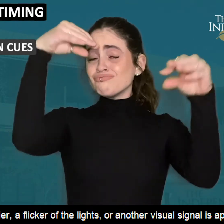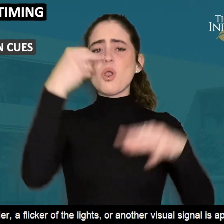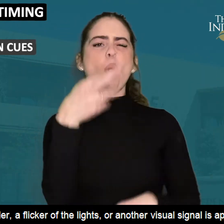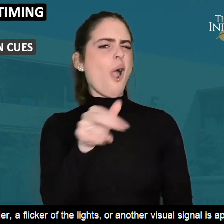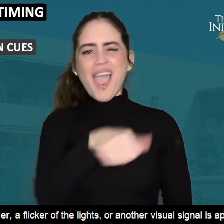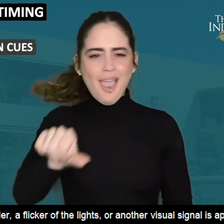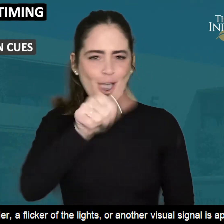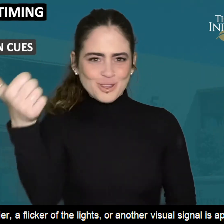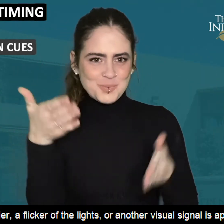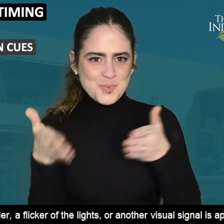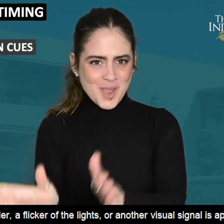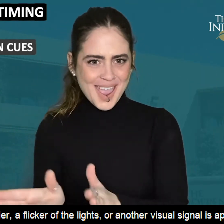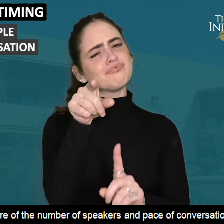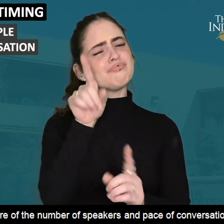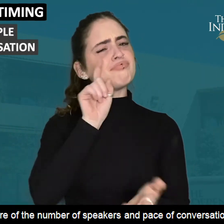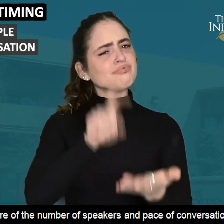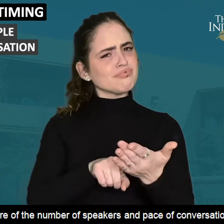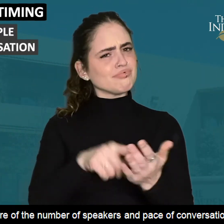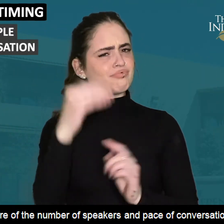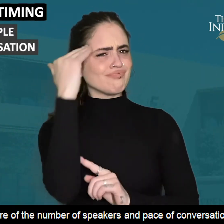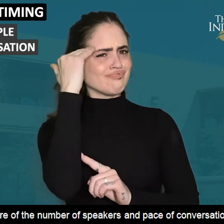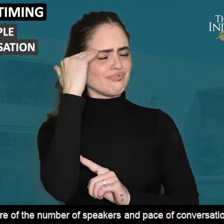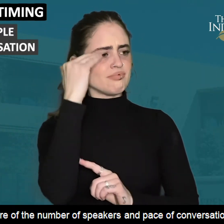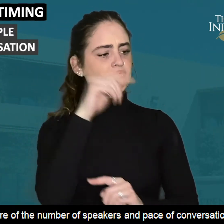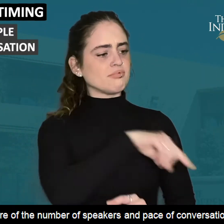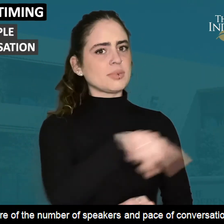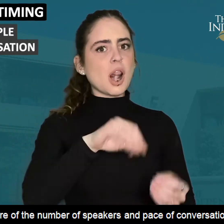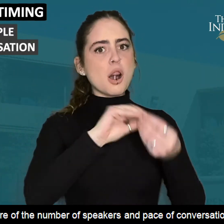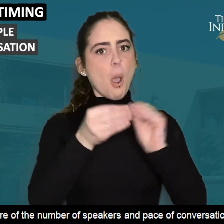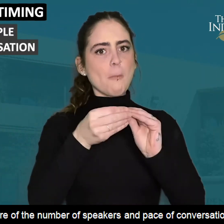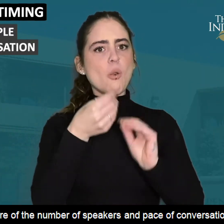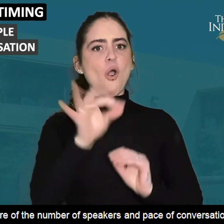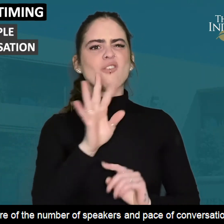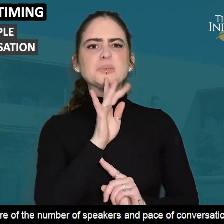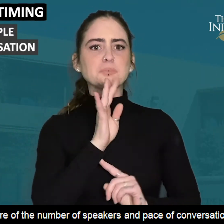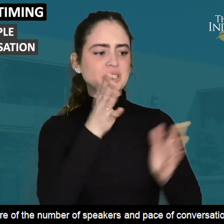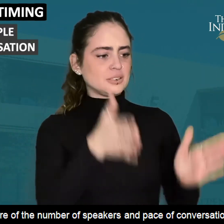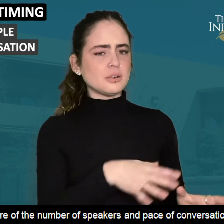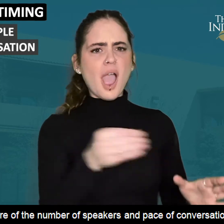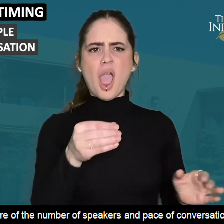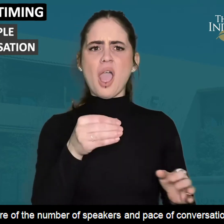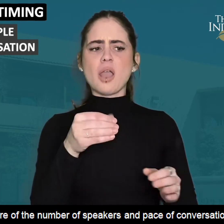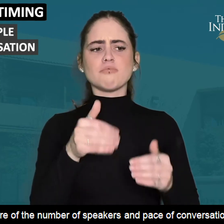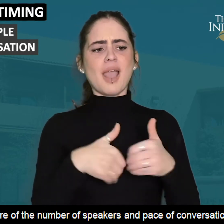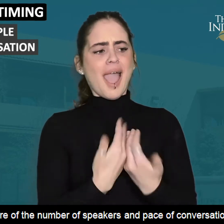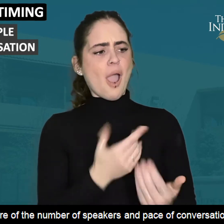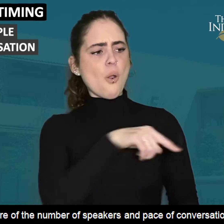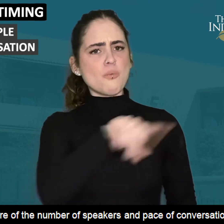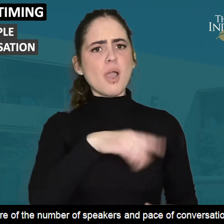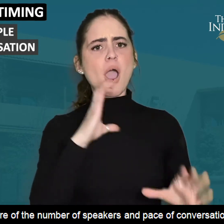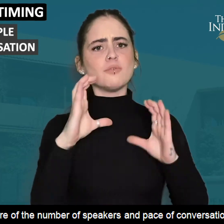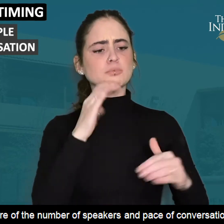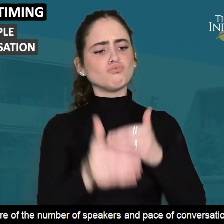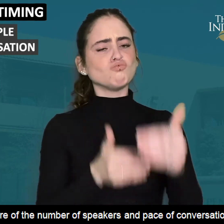shoulder, a flicker of the lights, or another visual cue is appropriate. Be aware of the number of speakers and pace of conversation.